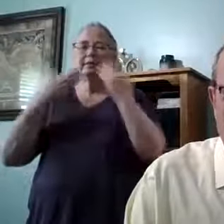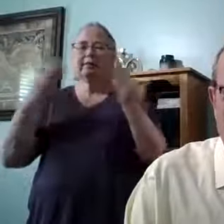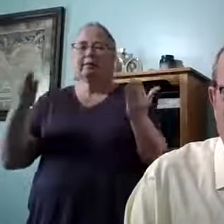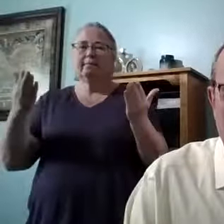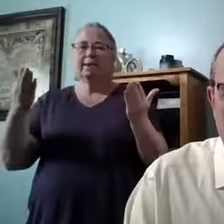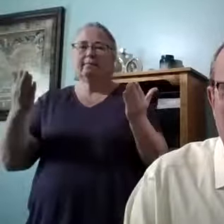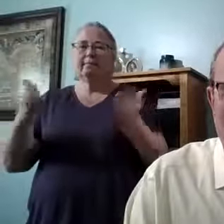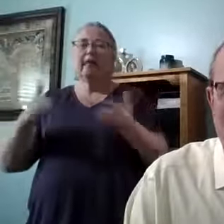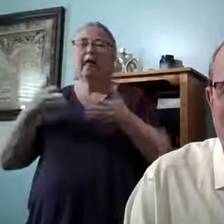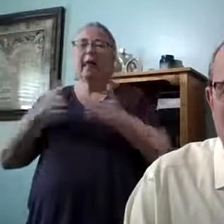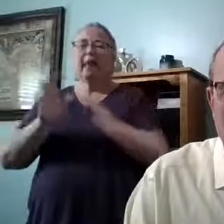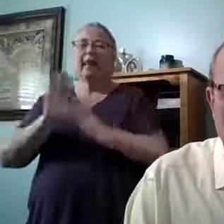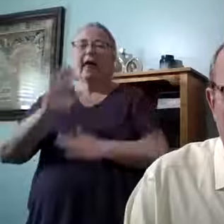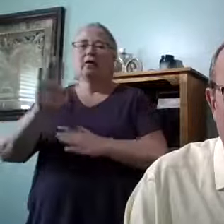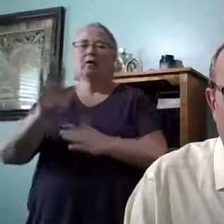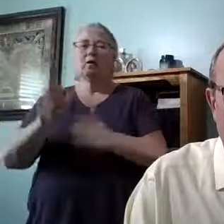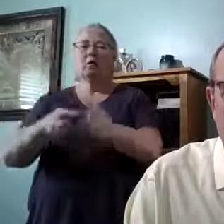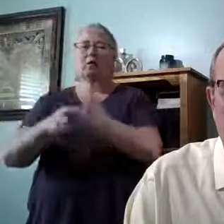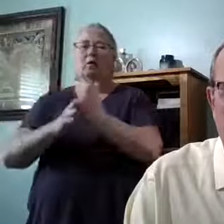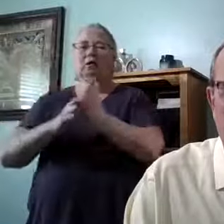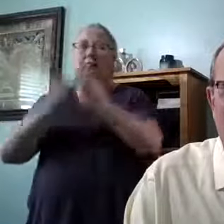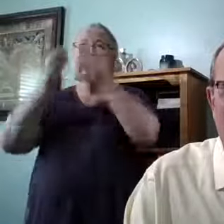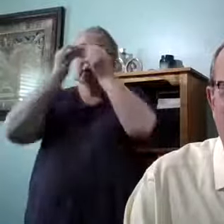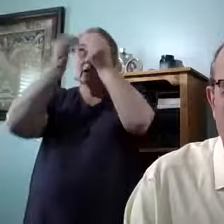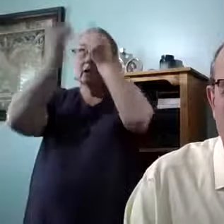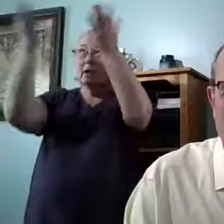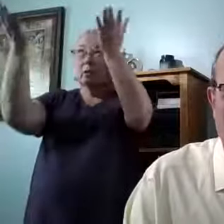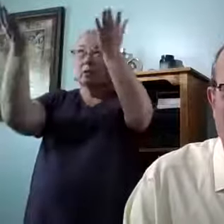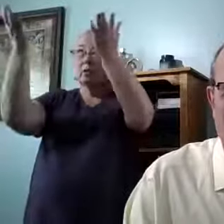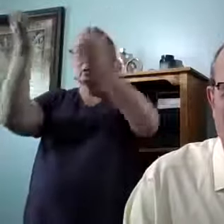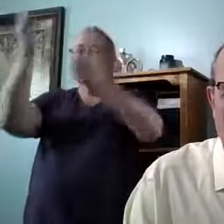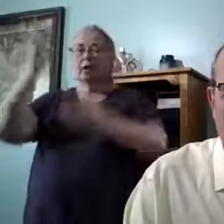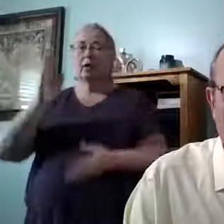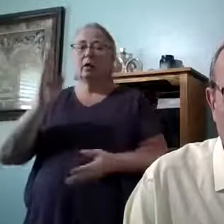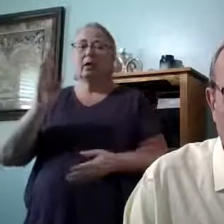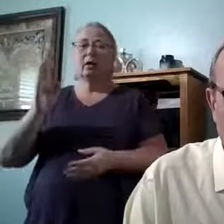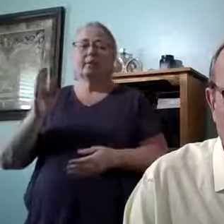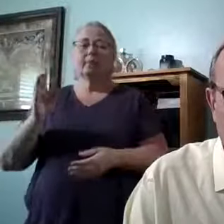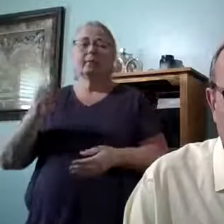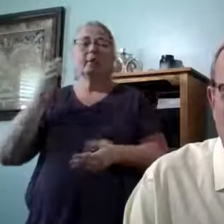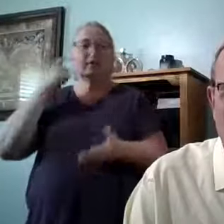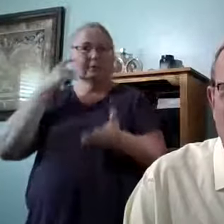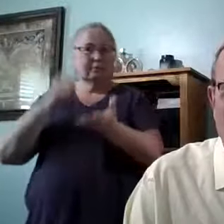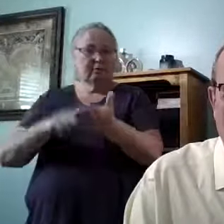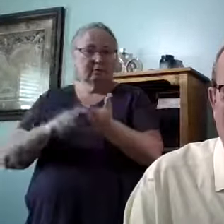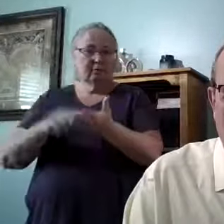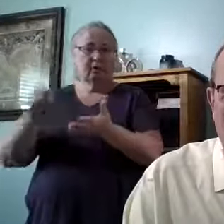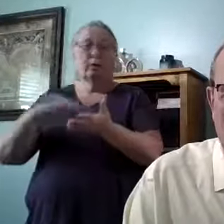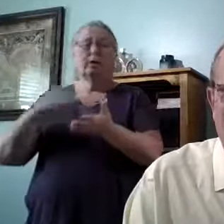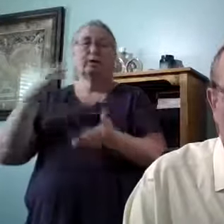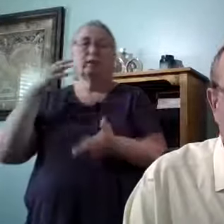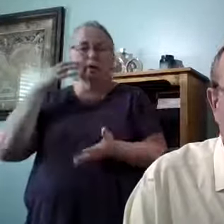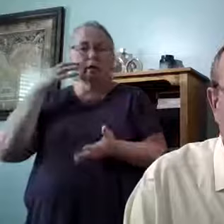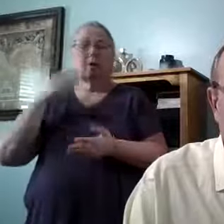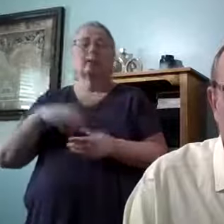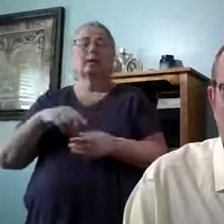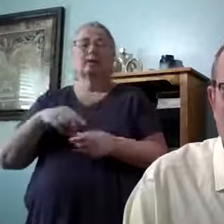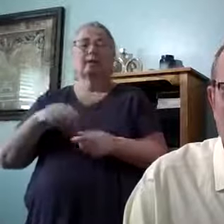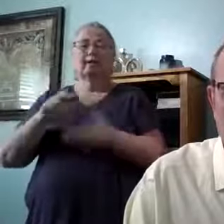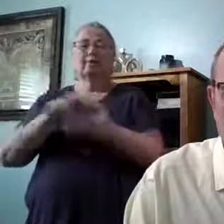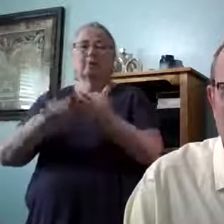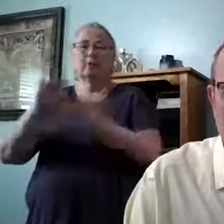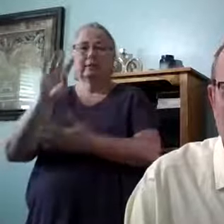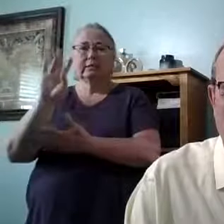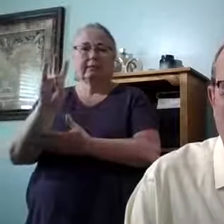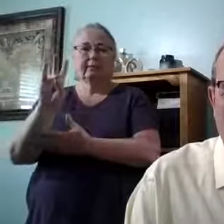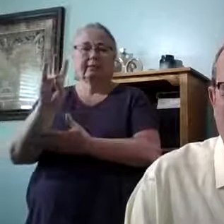let your requests be made known to God. This is familiar reading. I know, but it's timely. Verse seven